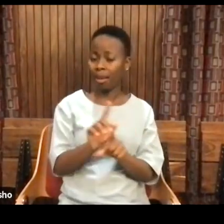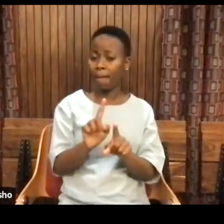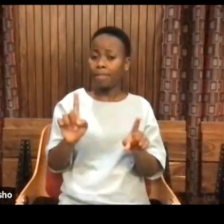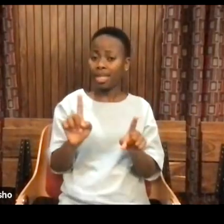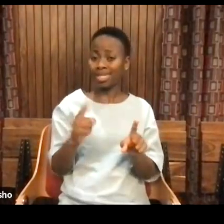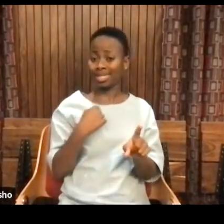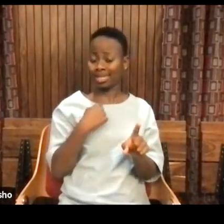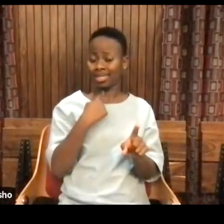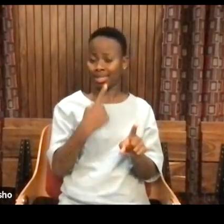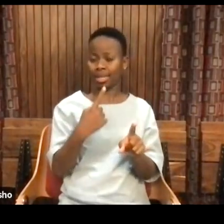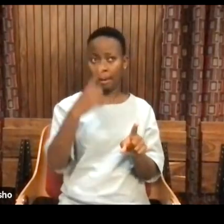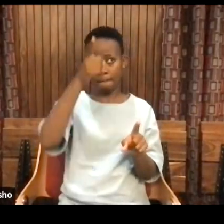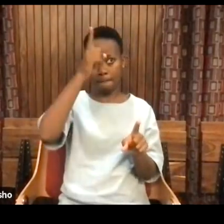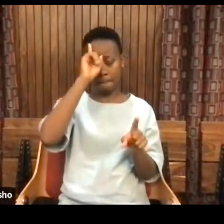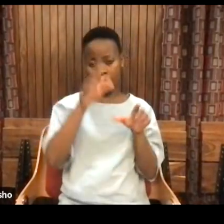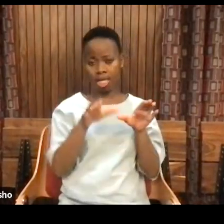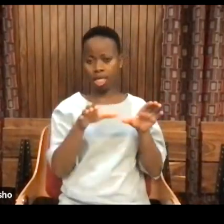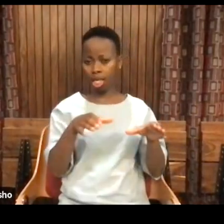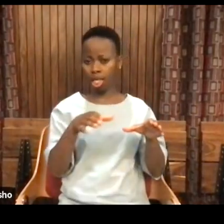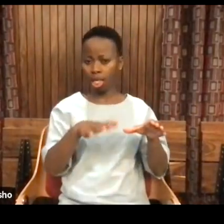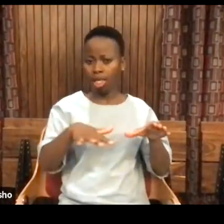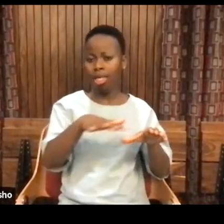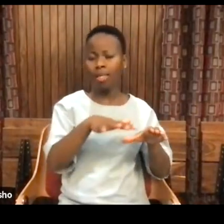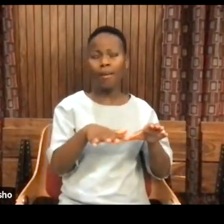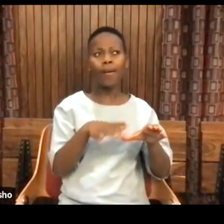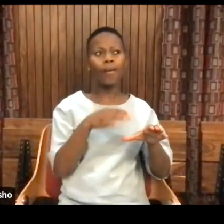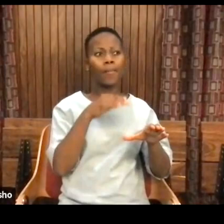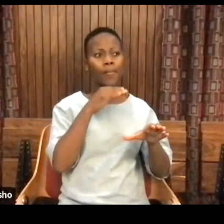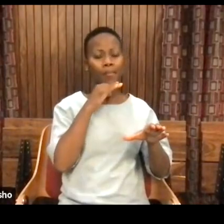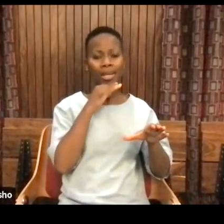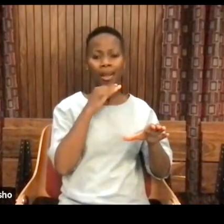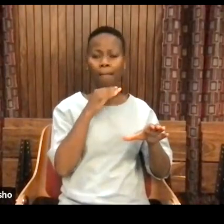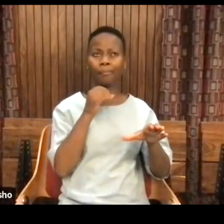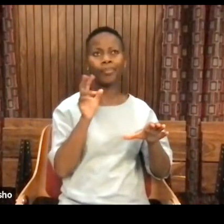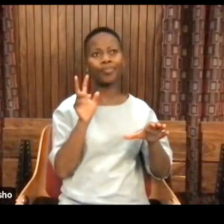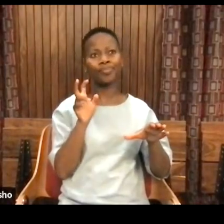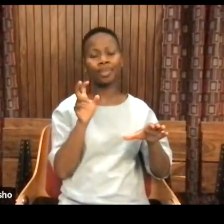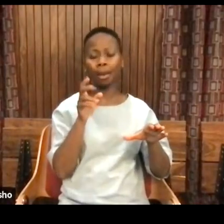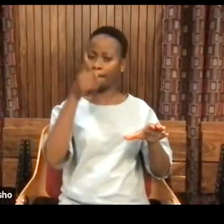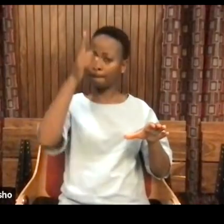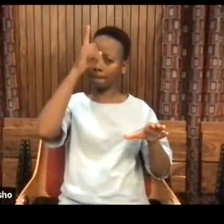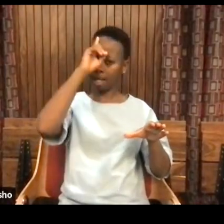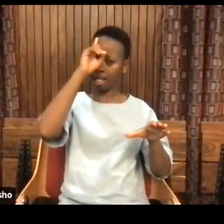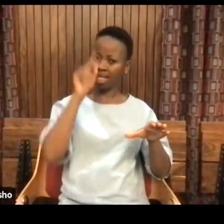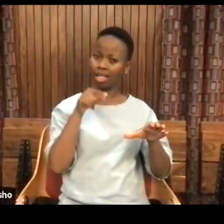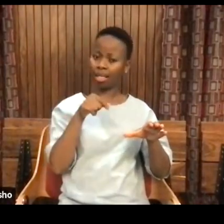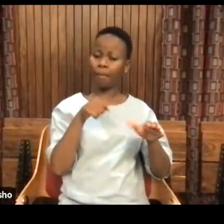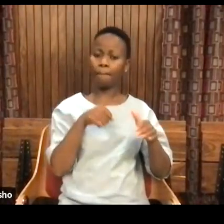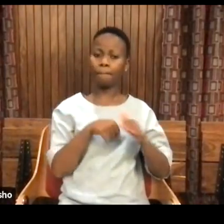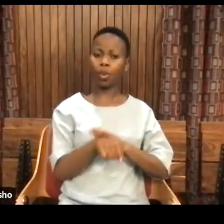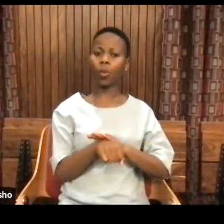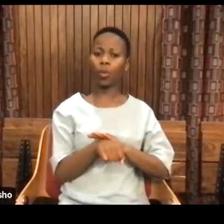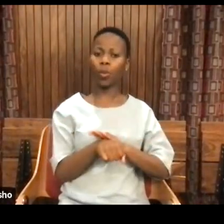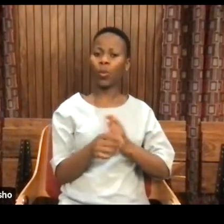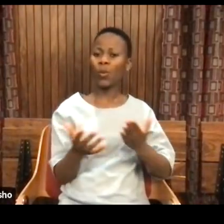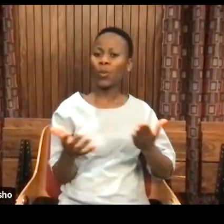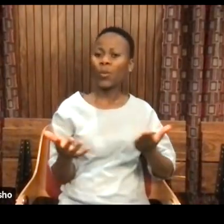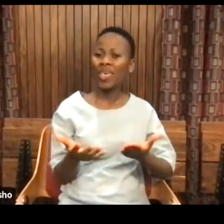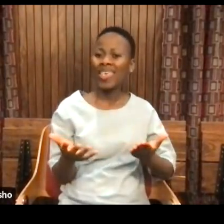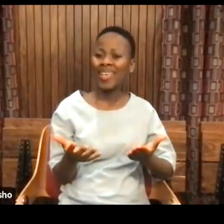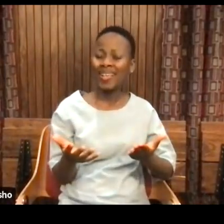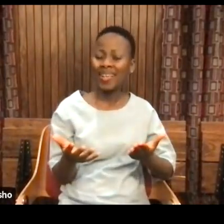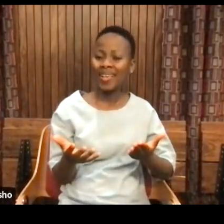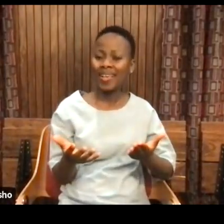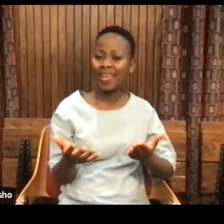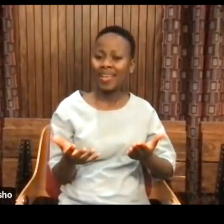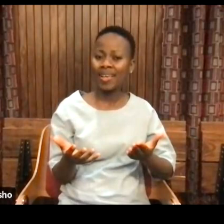Blackness, what we know we're talking about is the Blackness that was formed, bless you, under what